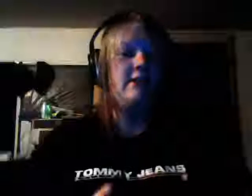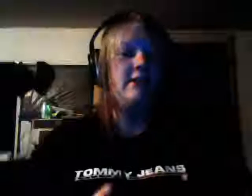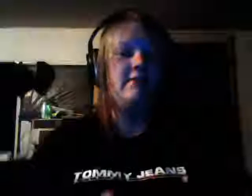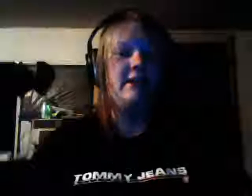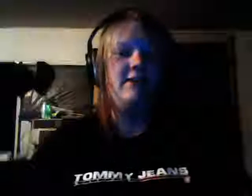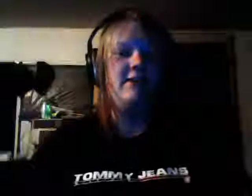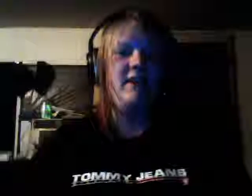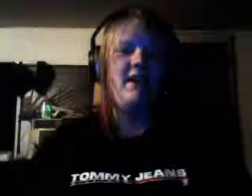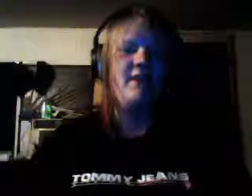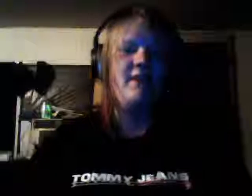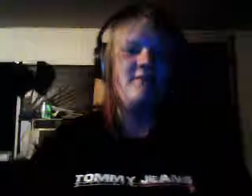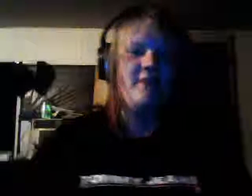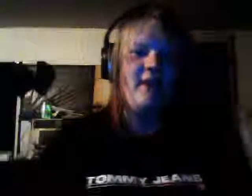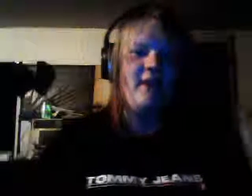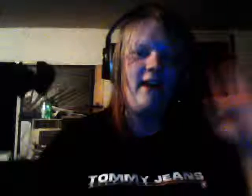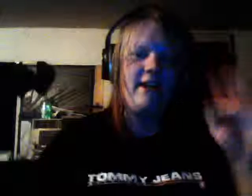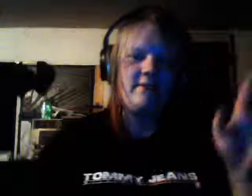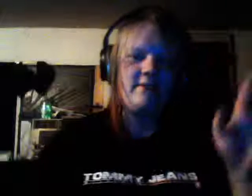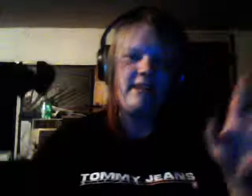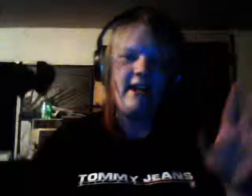in my next video all right take care